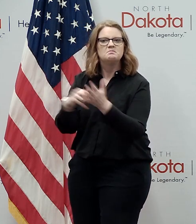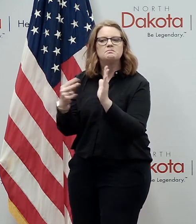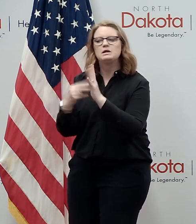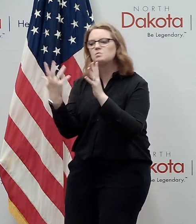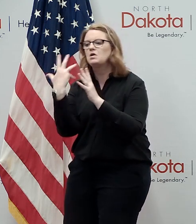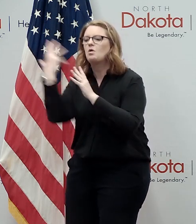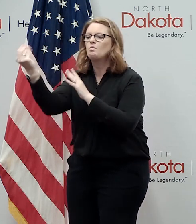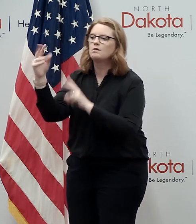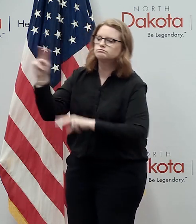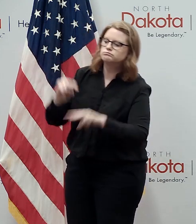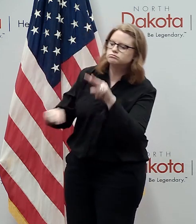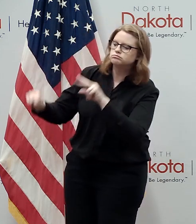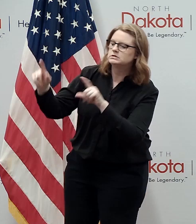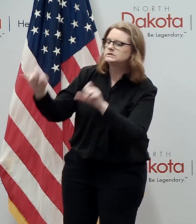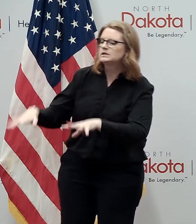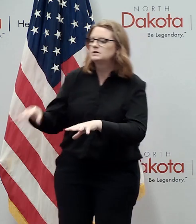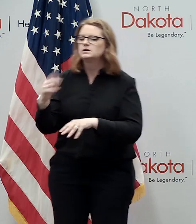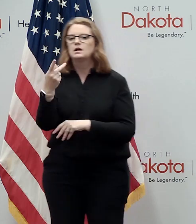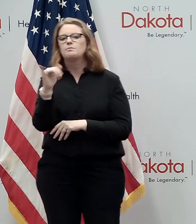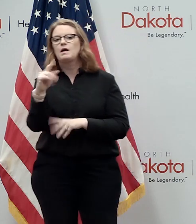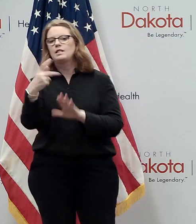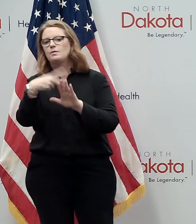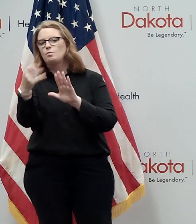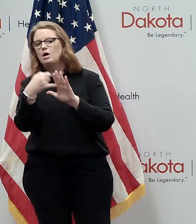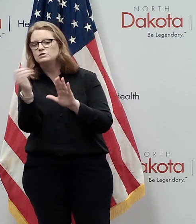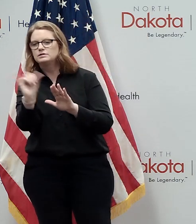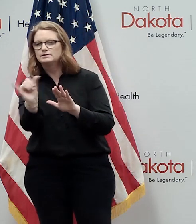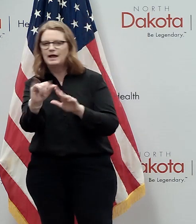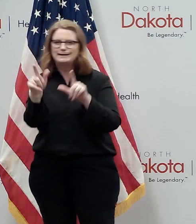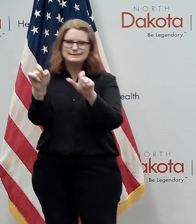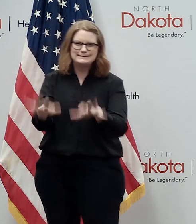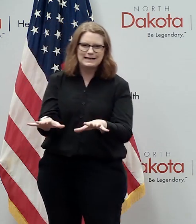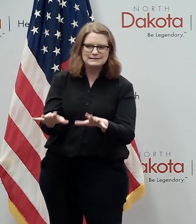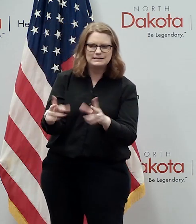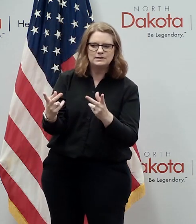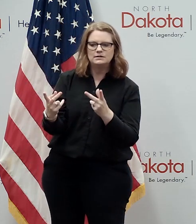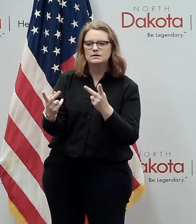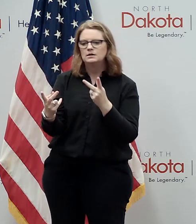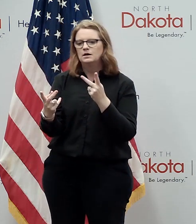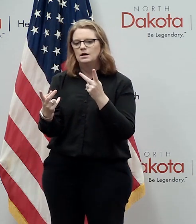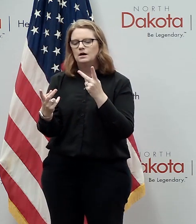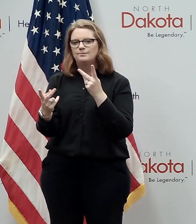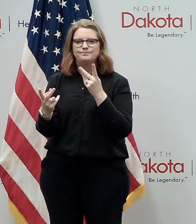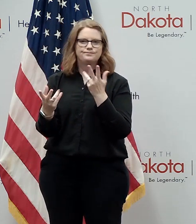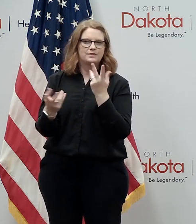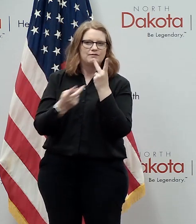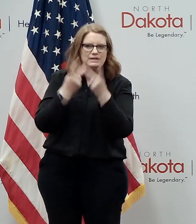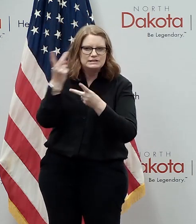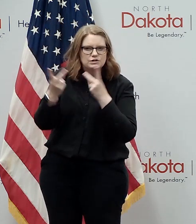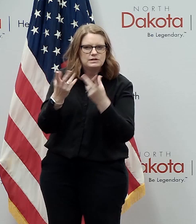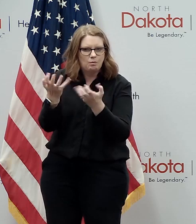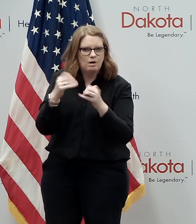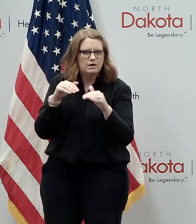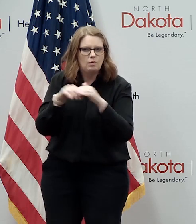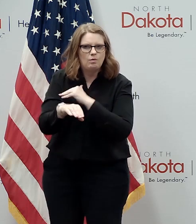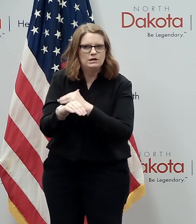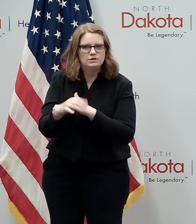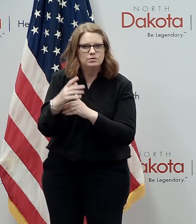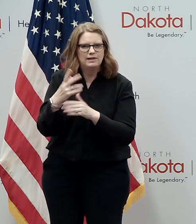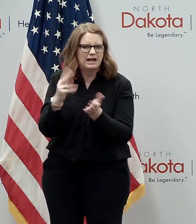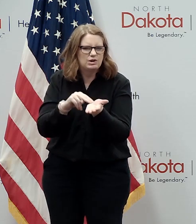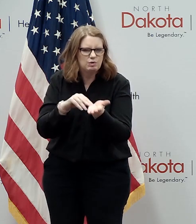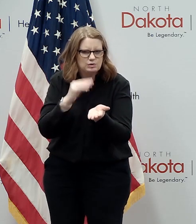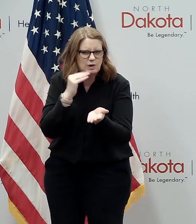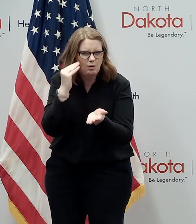testing or do pilot projects uh for things like testing visitors to uh to long-term care facilities so